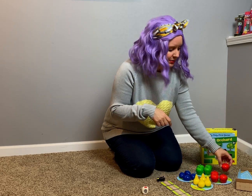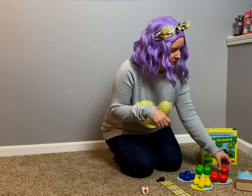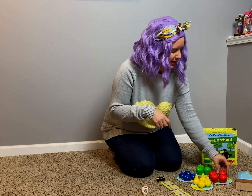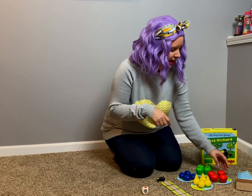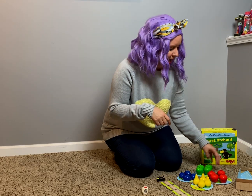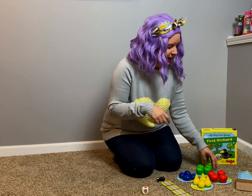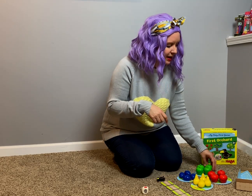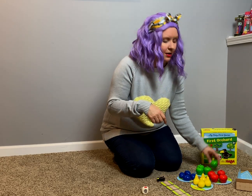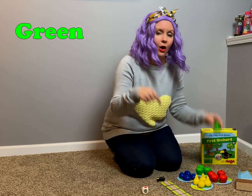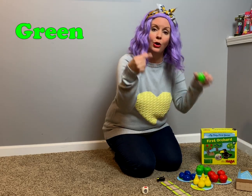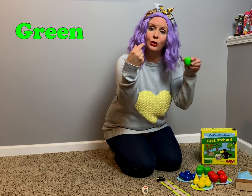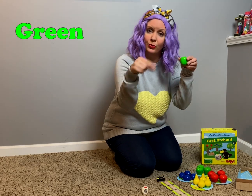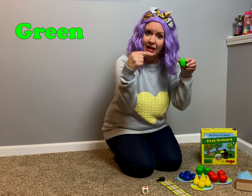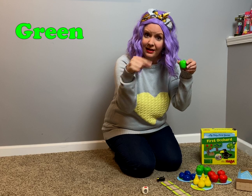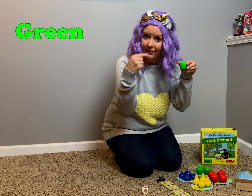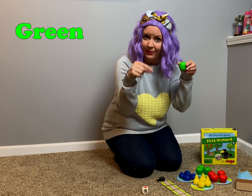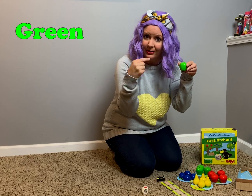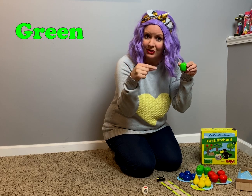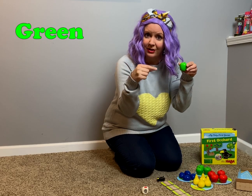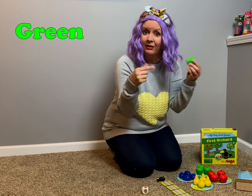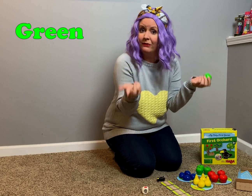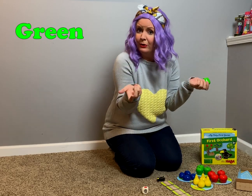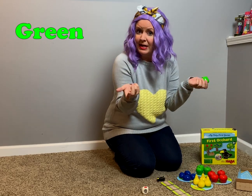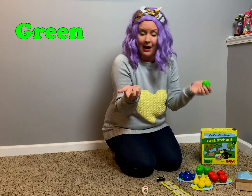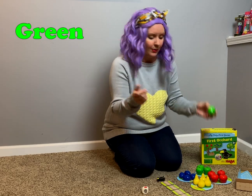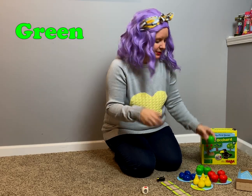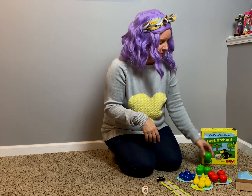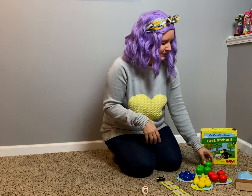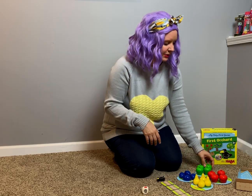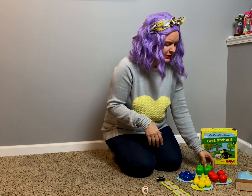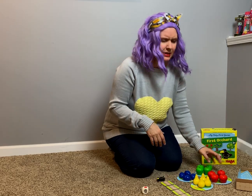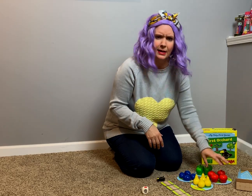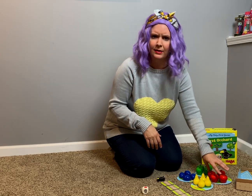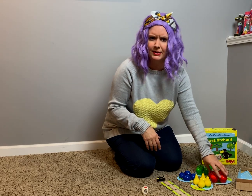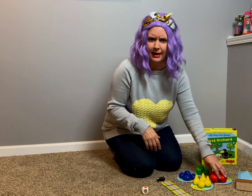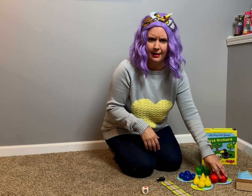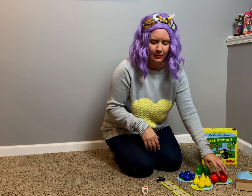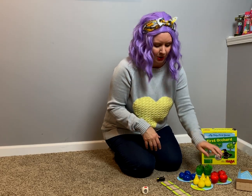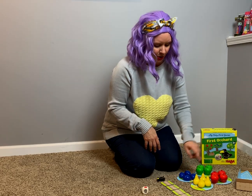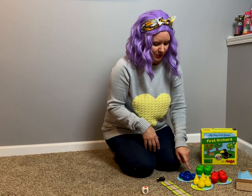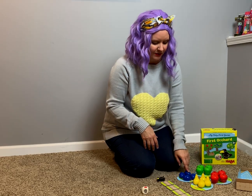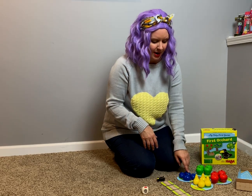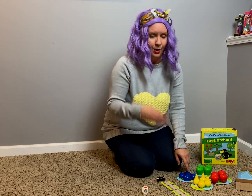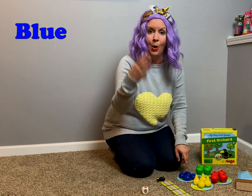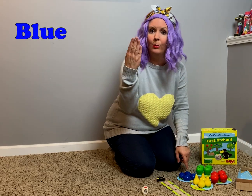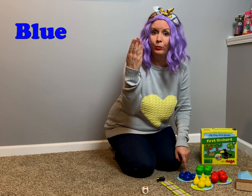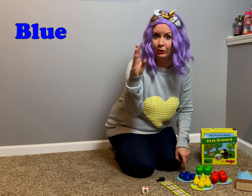and a green orchard for green apples. So, let's sign those again. So, We've got blue,